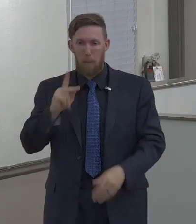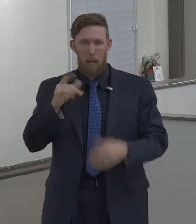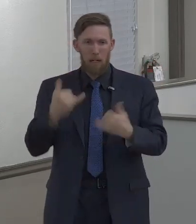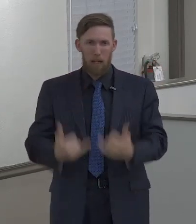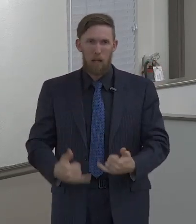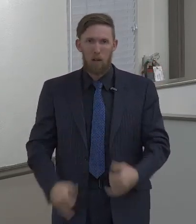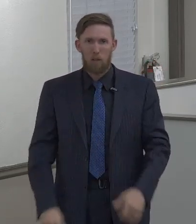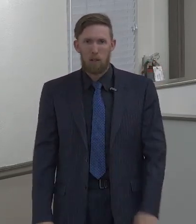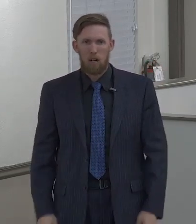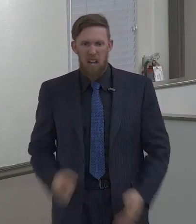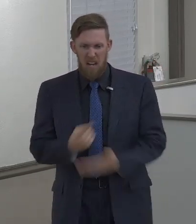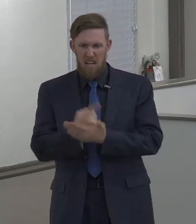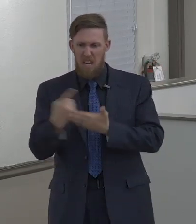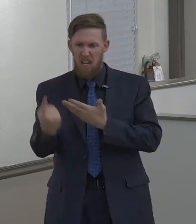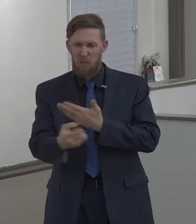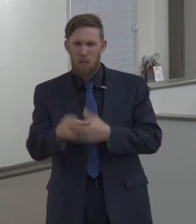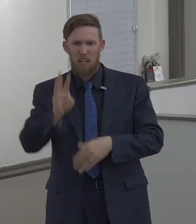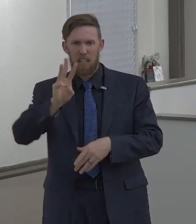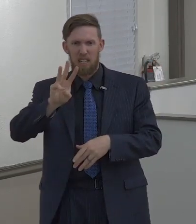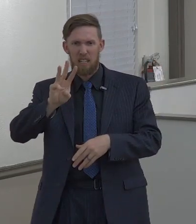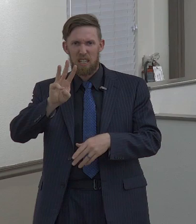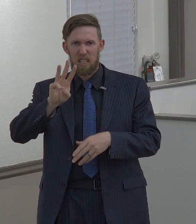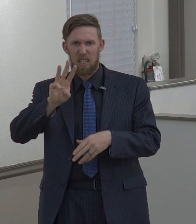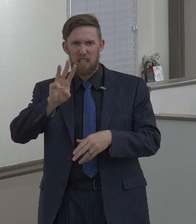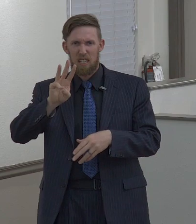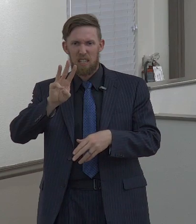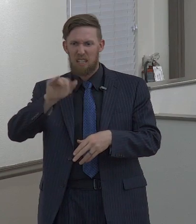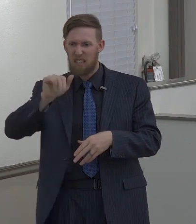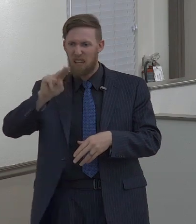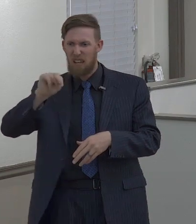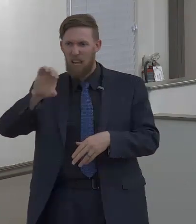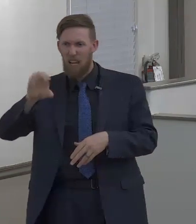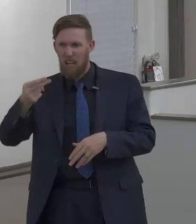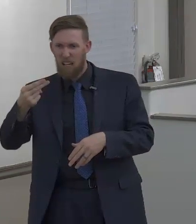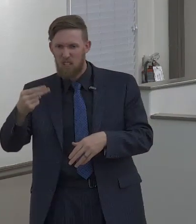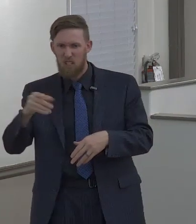Just one day. Six inches of snow next week.